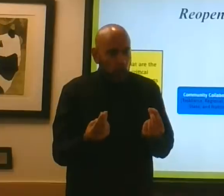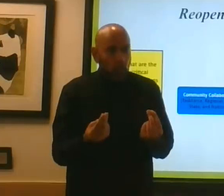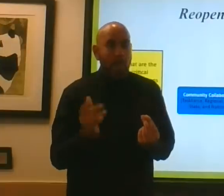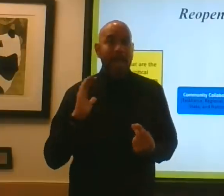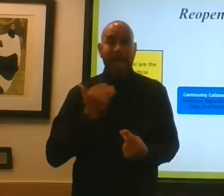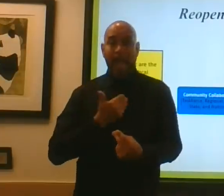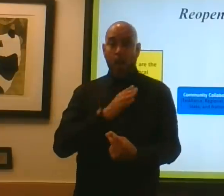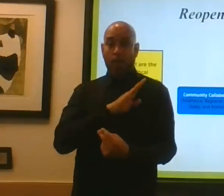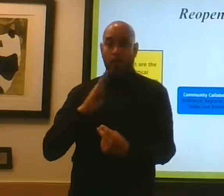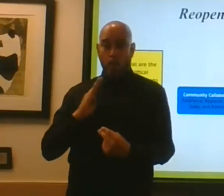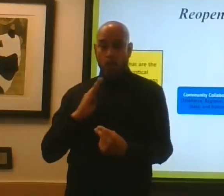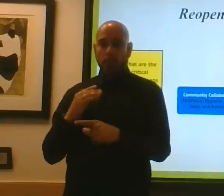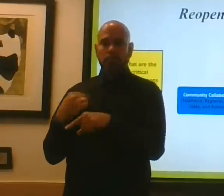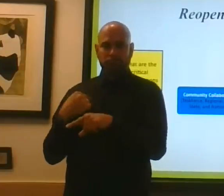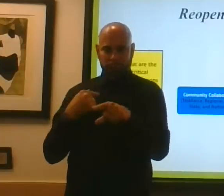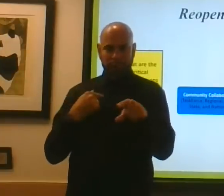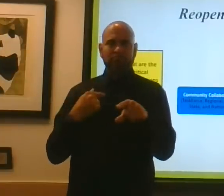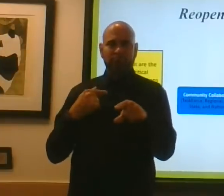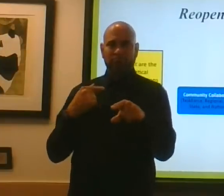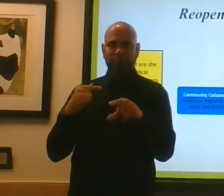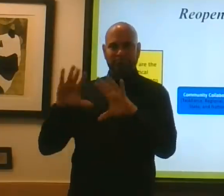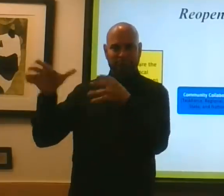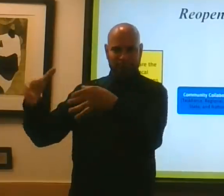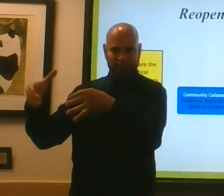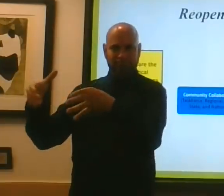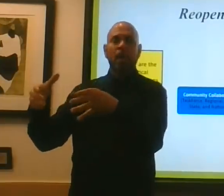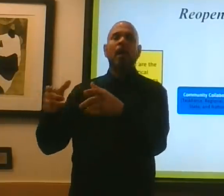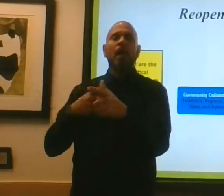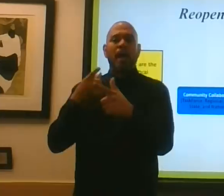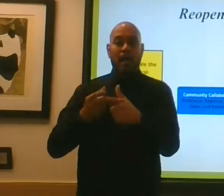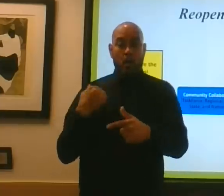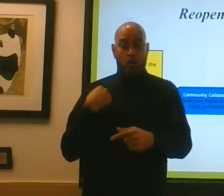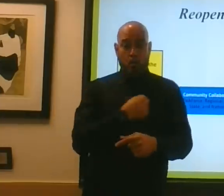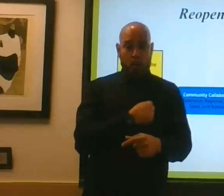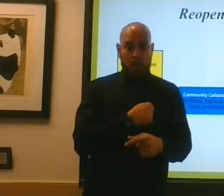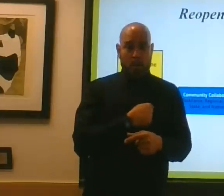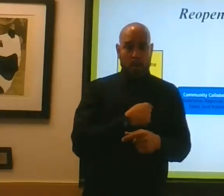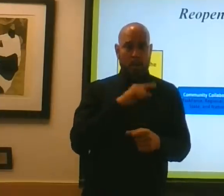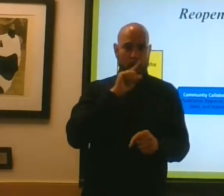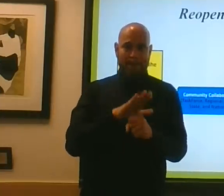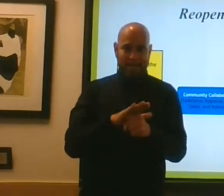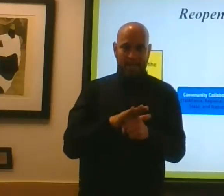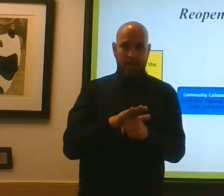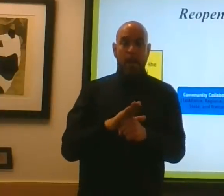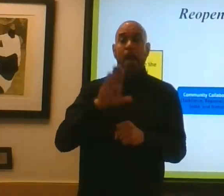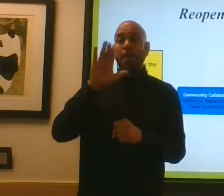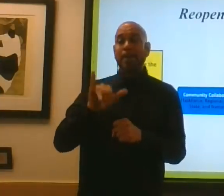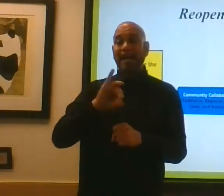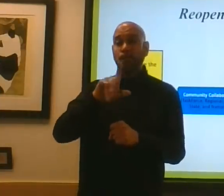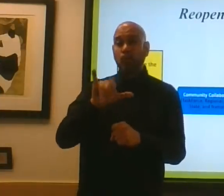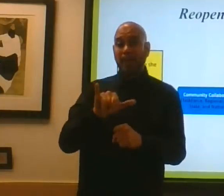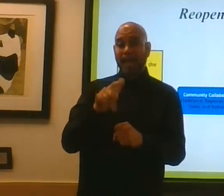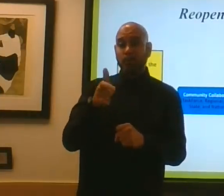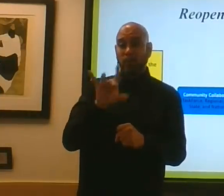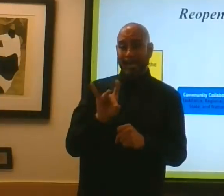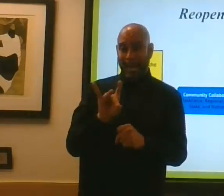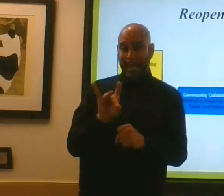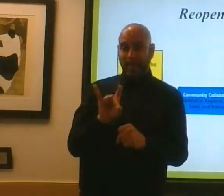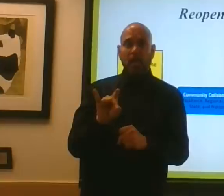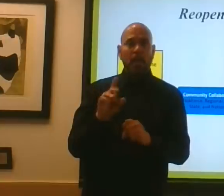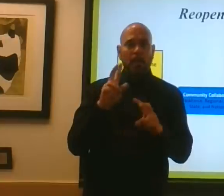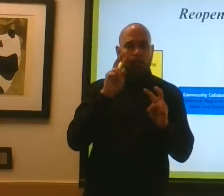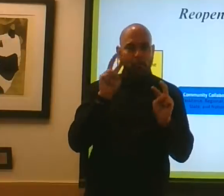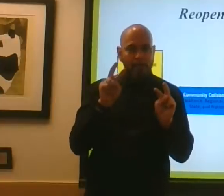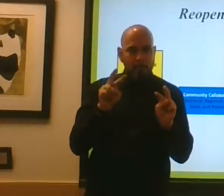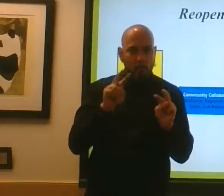making a decision, communicating a decision by July 28th. So we are looking at all the